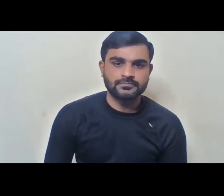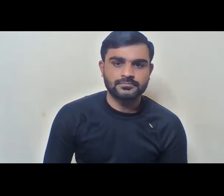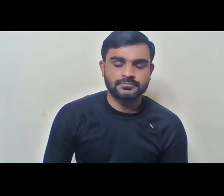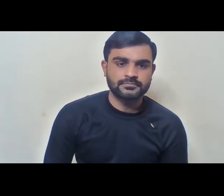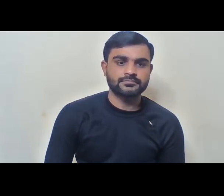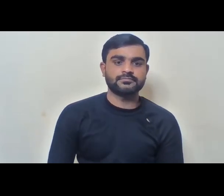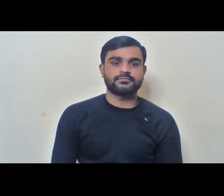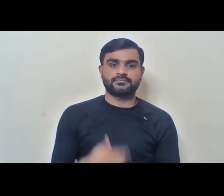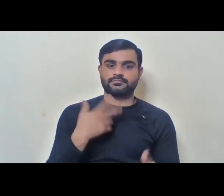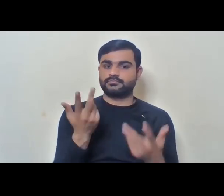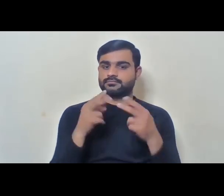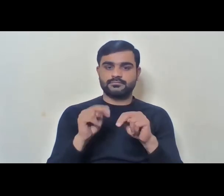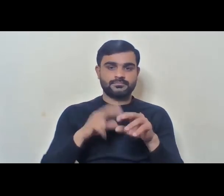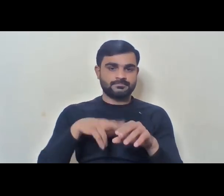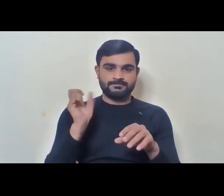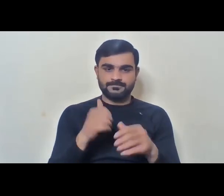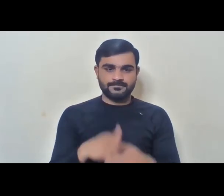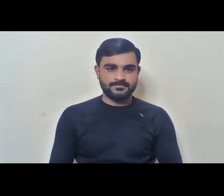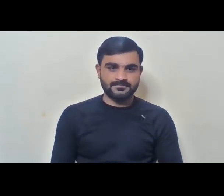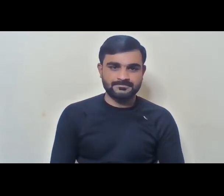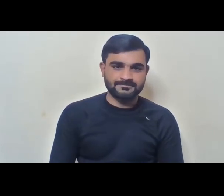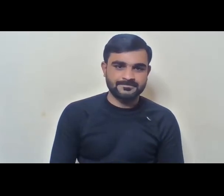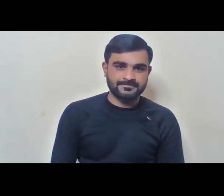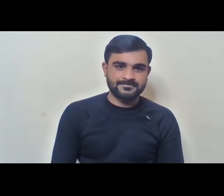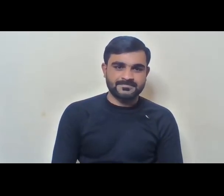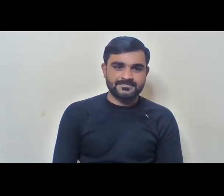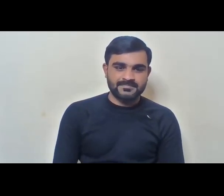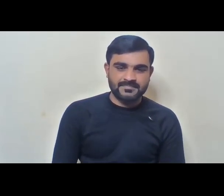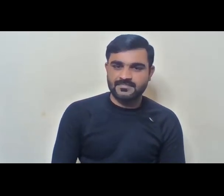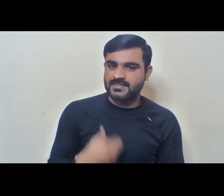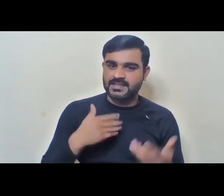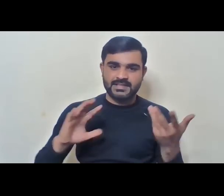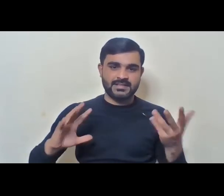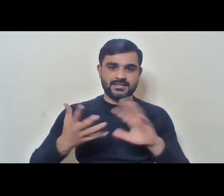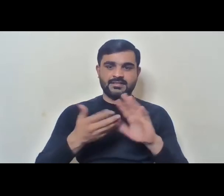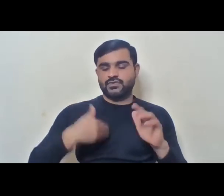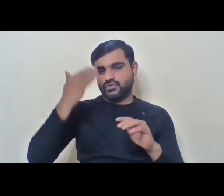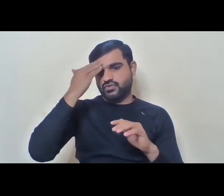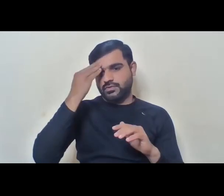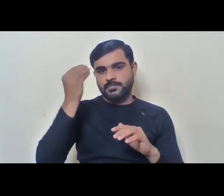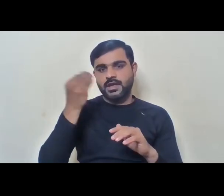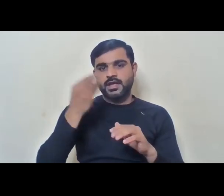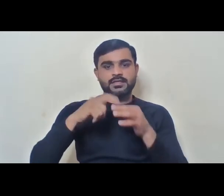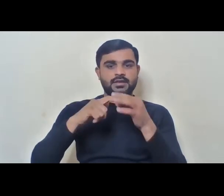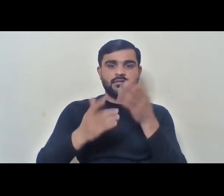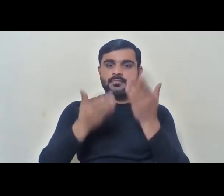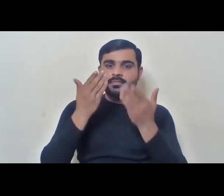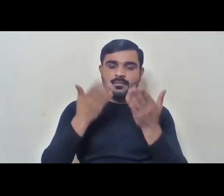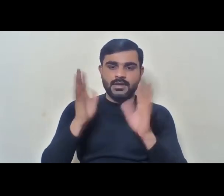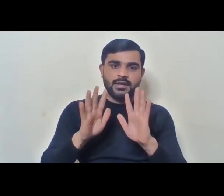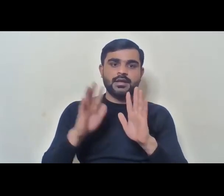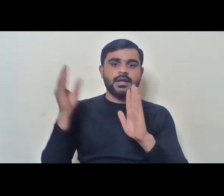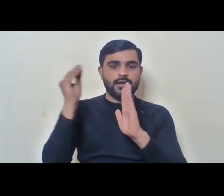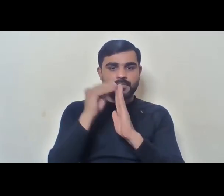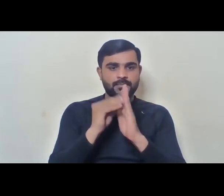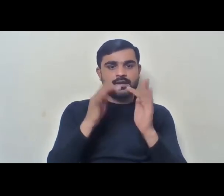Okay. I think I need to leave. Thank you. Let's wrap up, Jenna. I know there are some other questions, but maybe we'll put them to